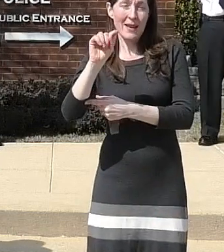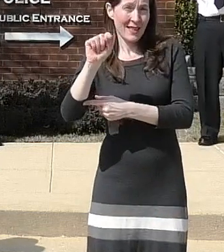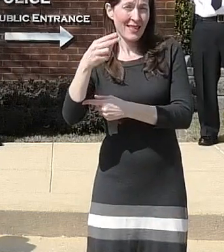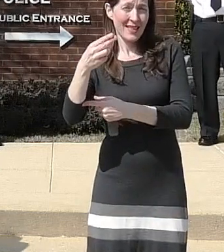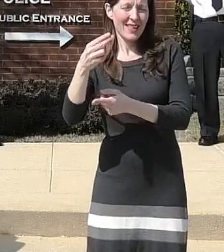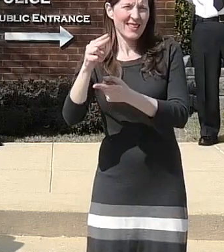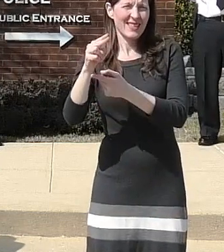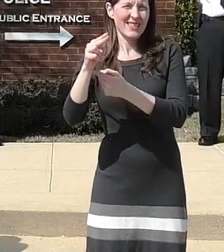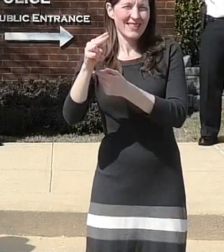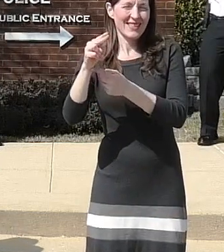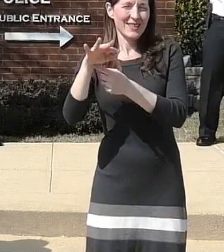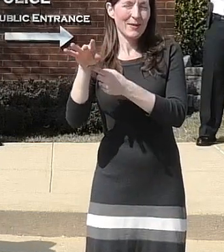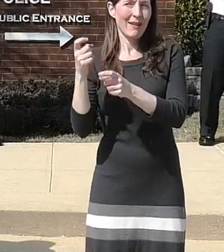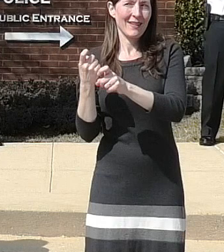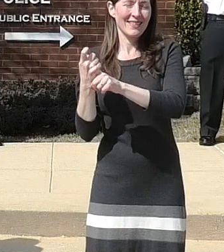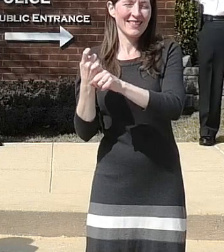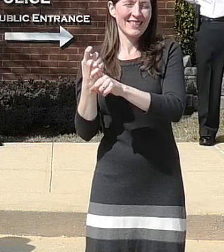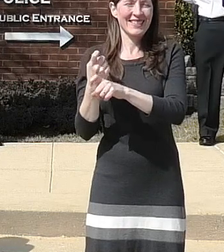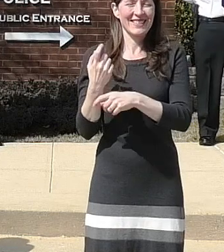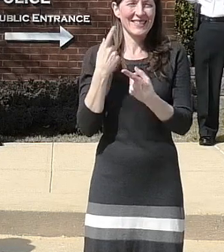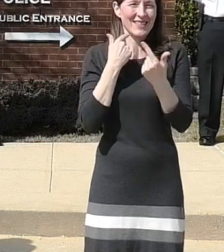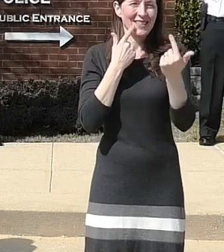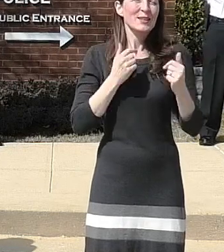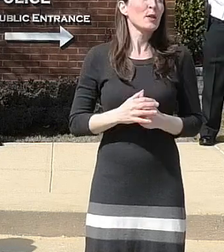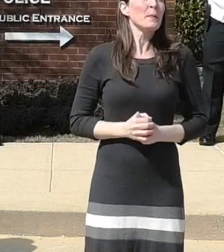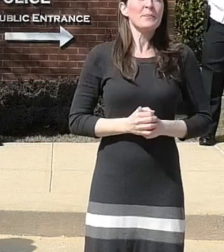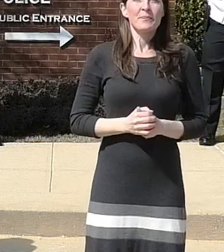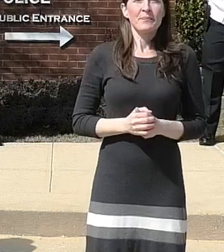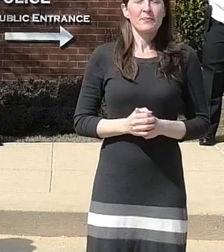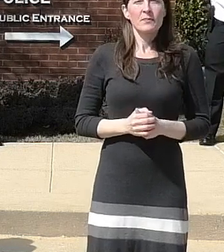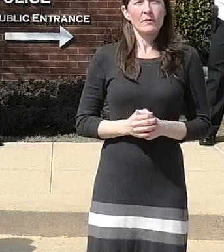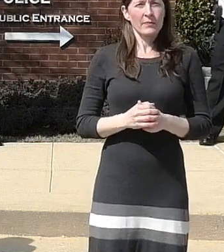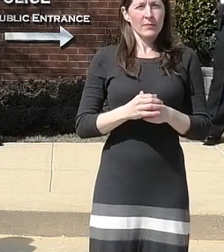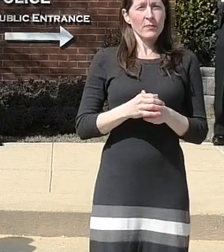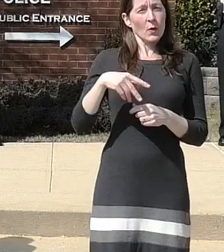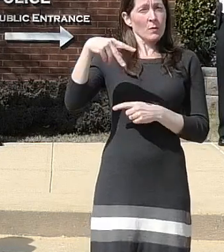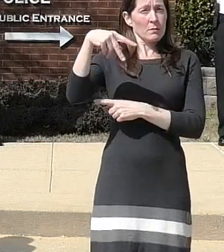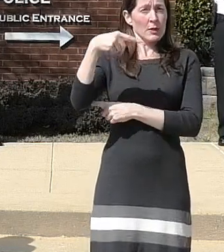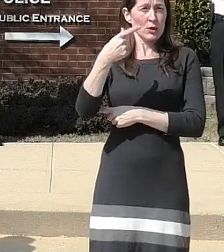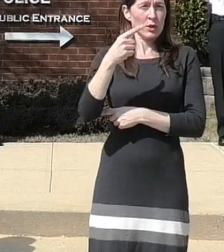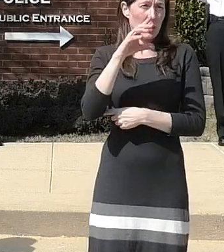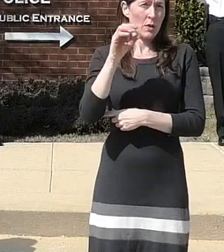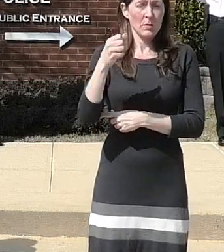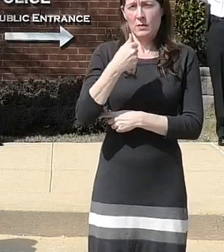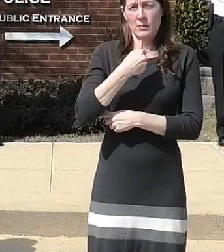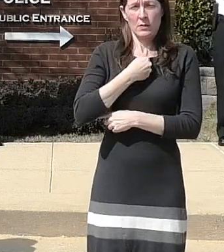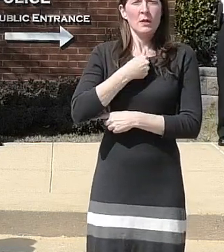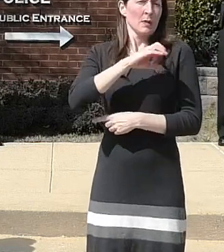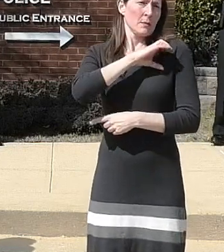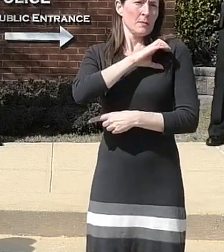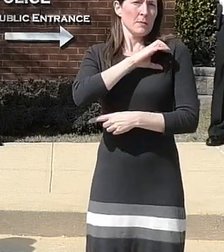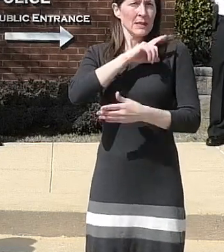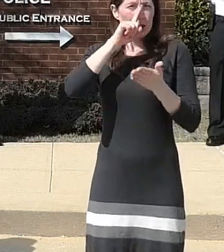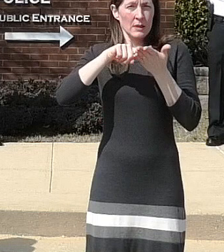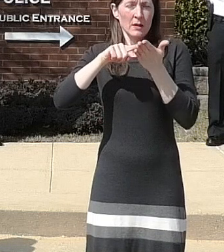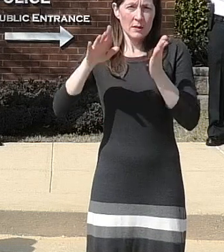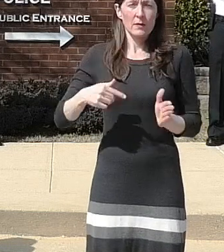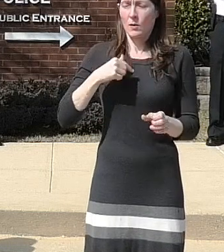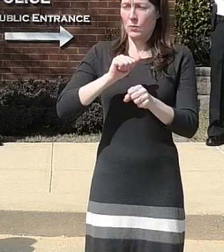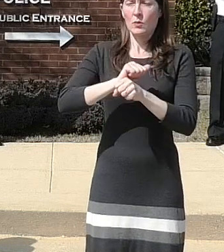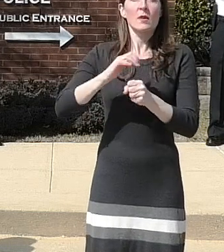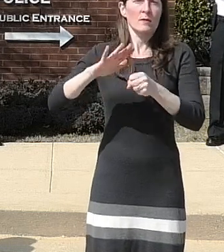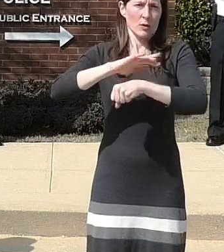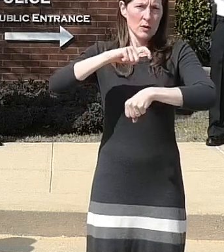um in prince george's county i am a police detective and i work full time on the